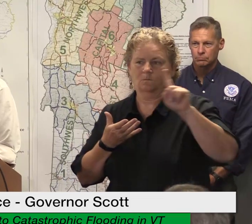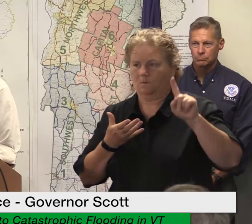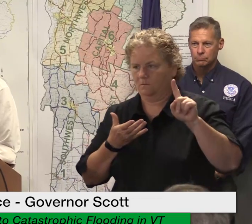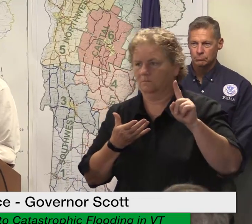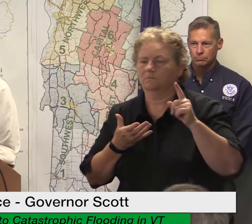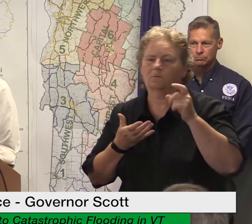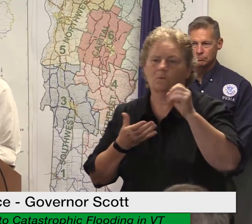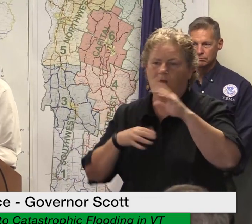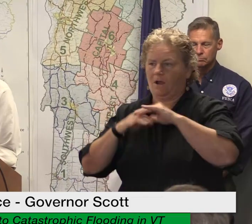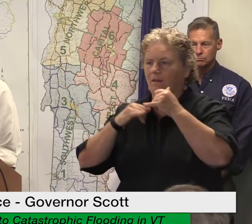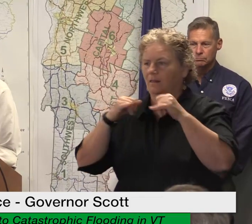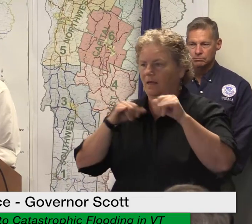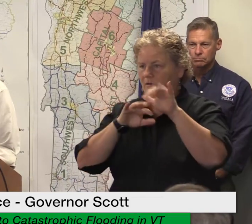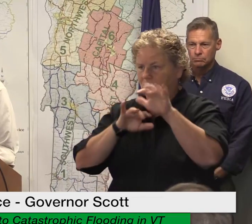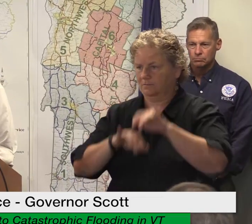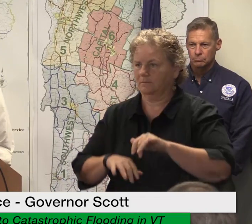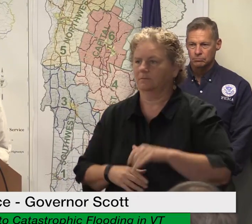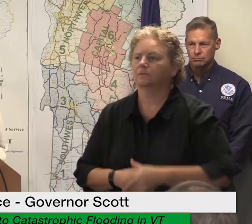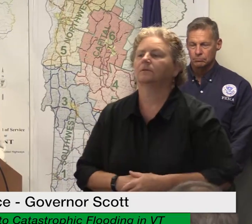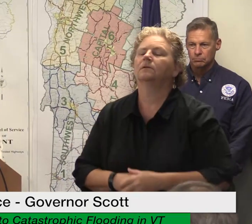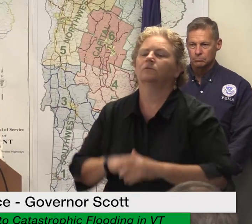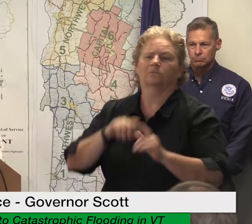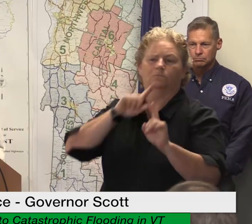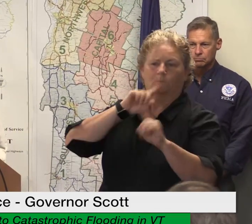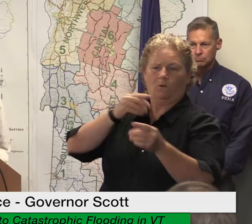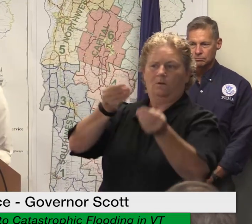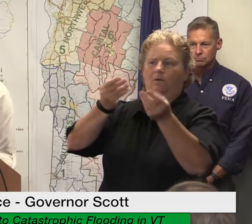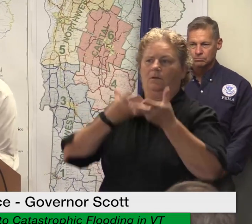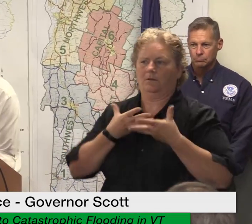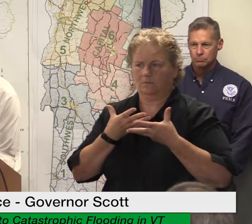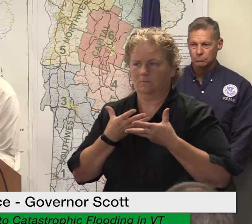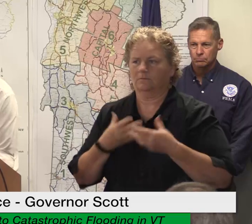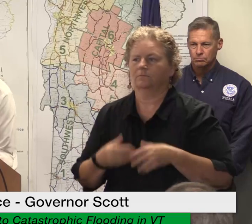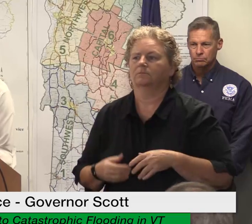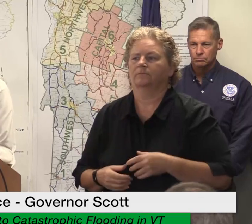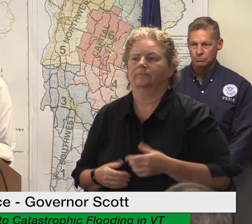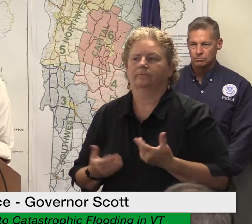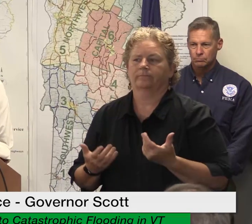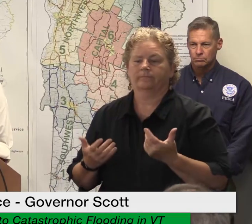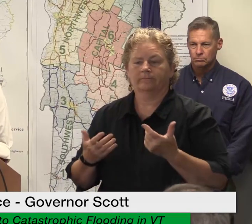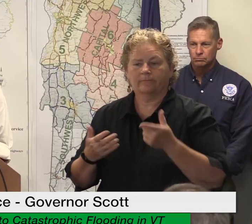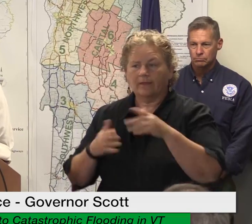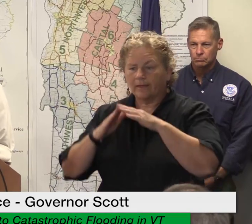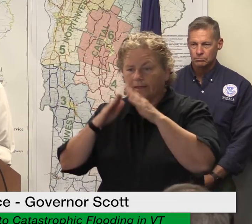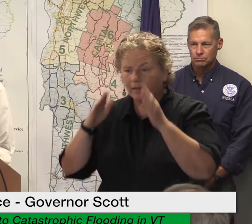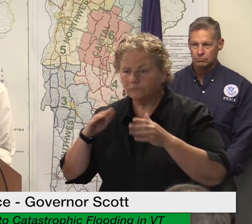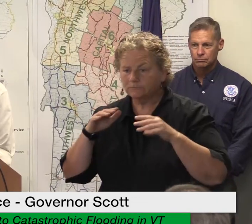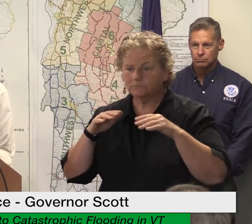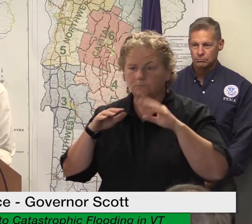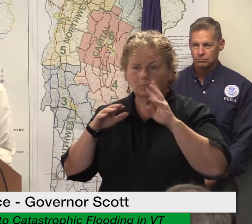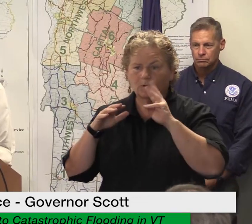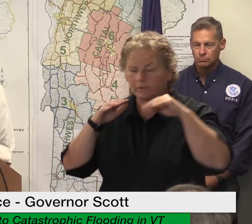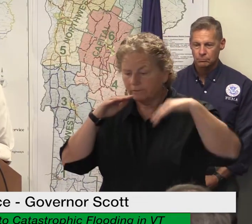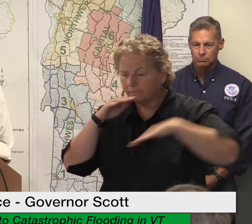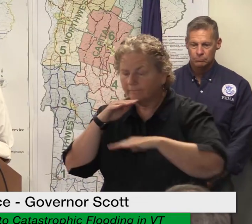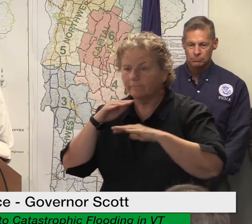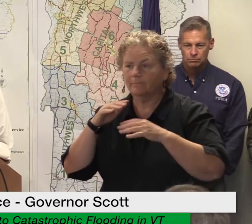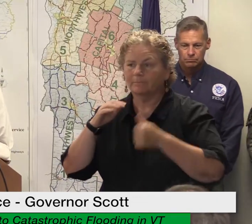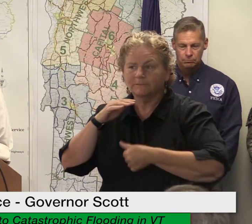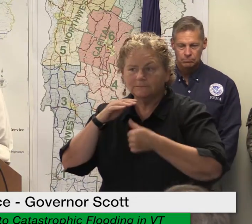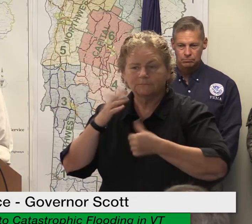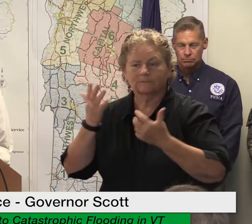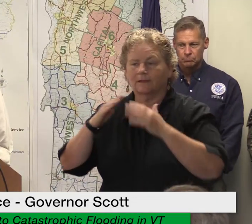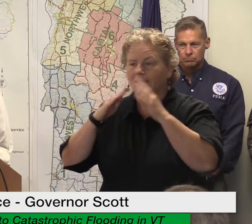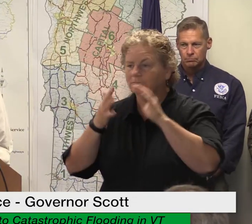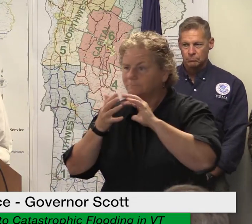if your house basement or garage flooded if you have any damage to your home or property as a